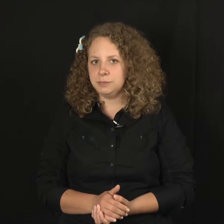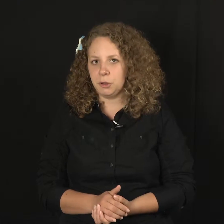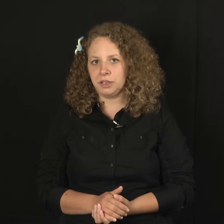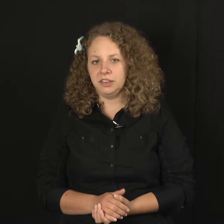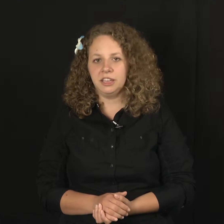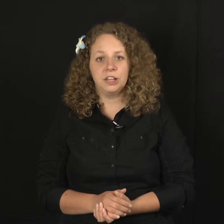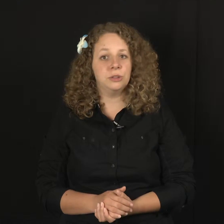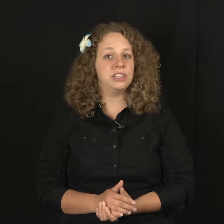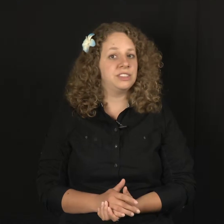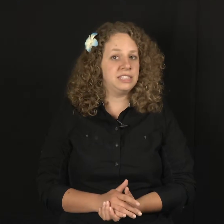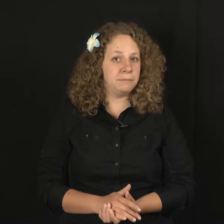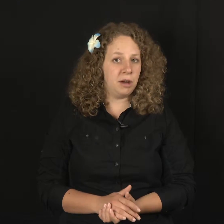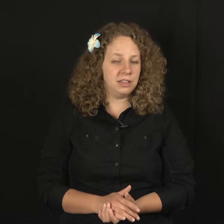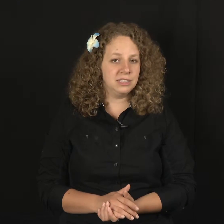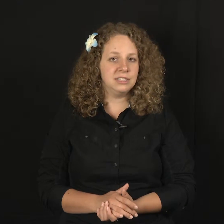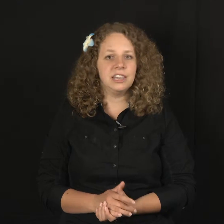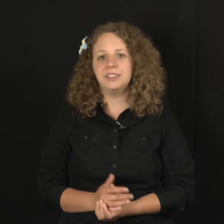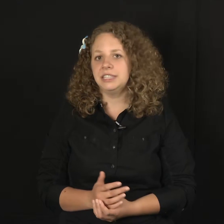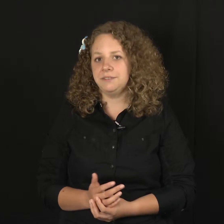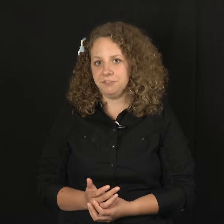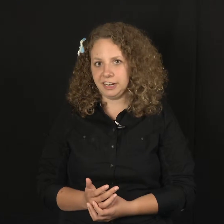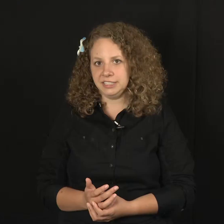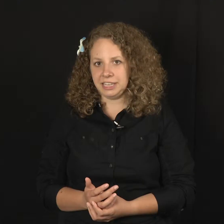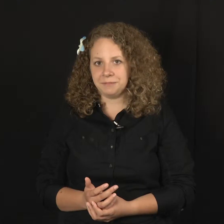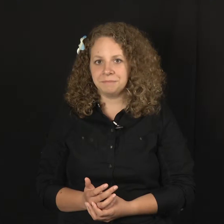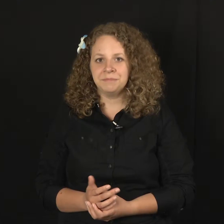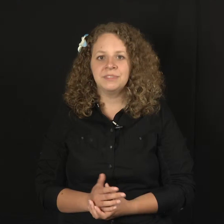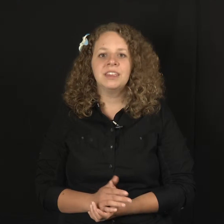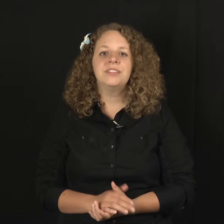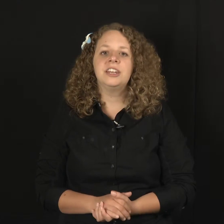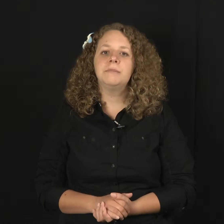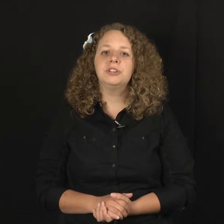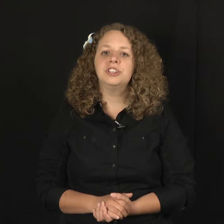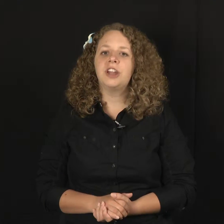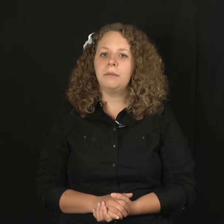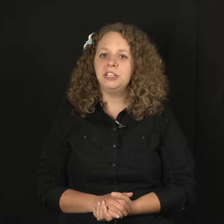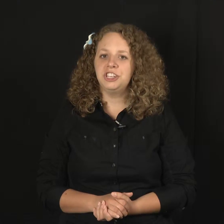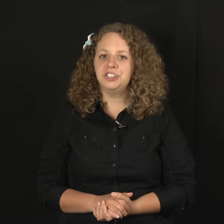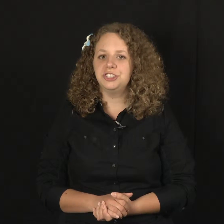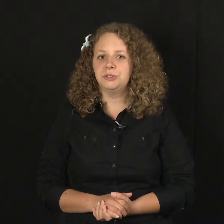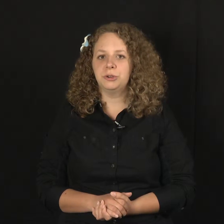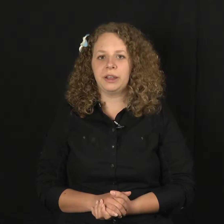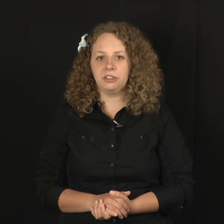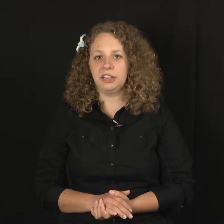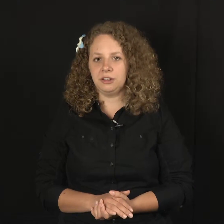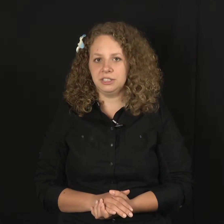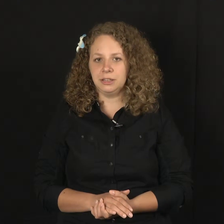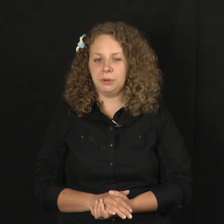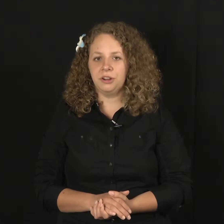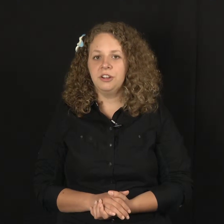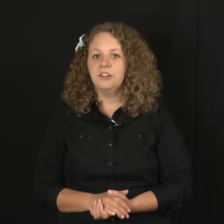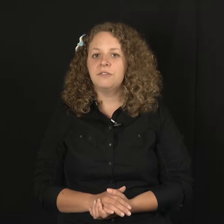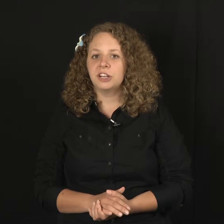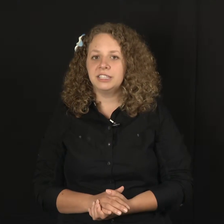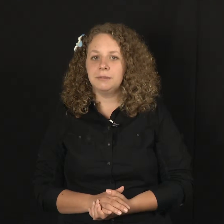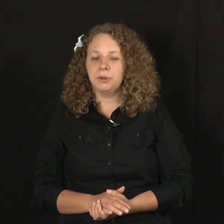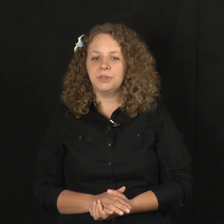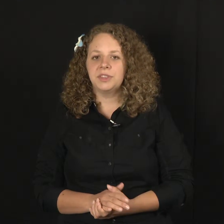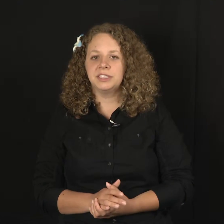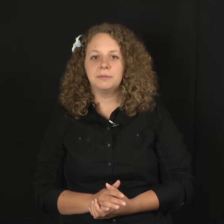spoken, including the same pauses and the same phrasing. The number should not be changed into a regular accounting number. For example, the zip